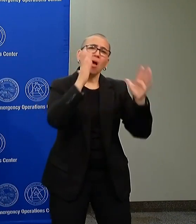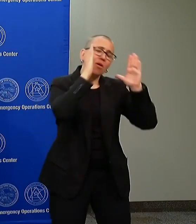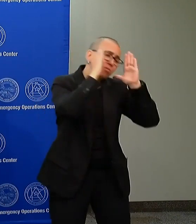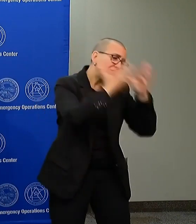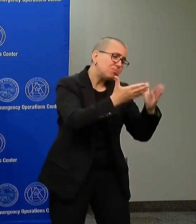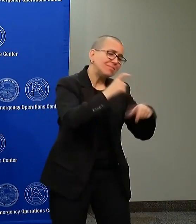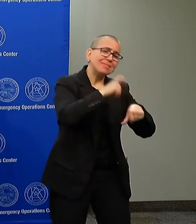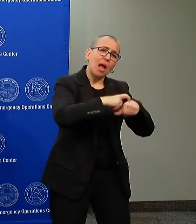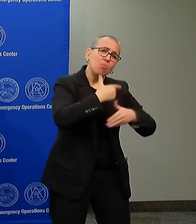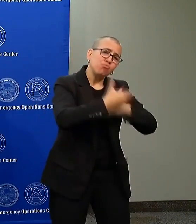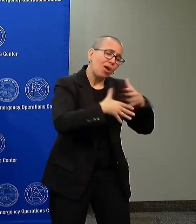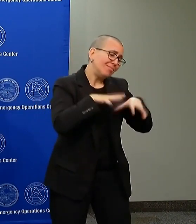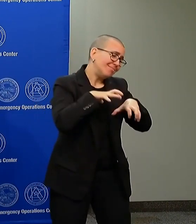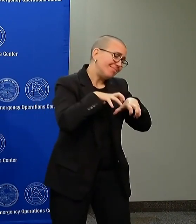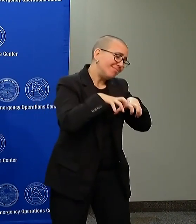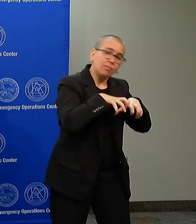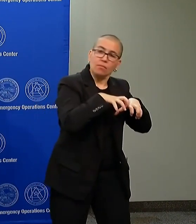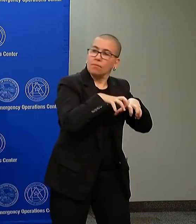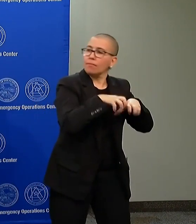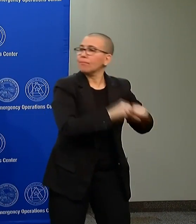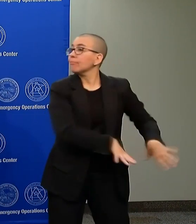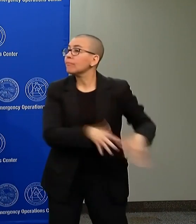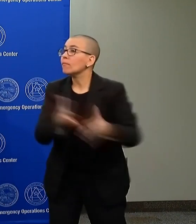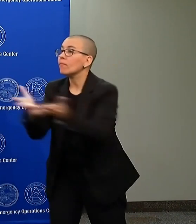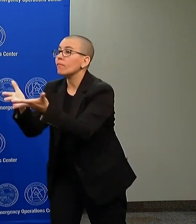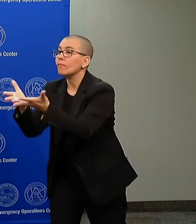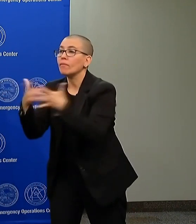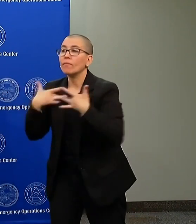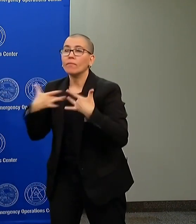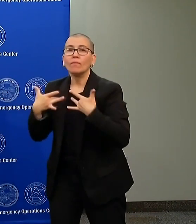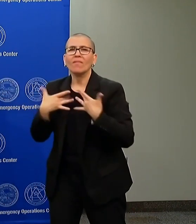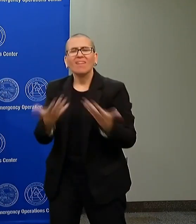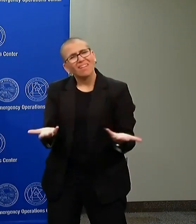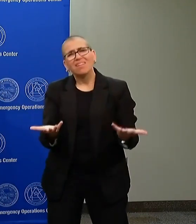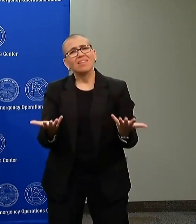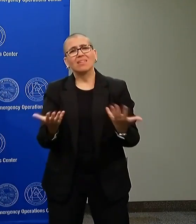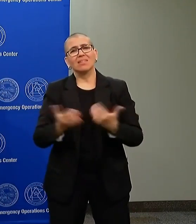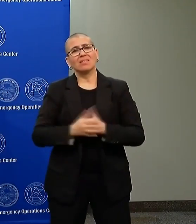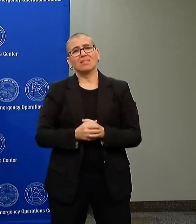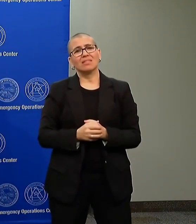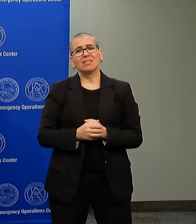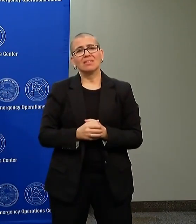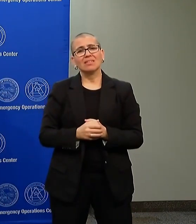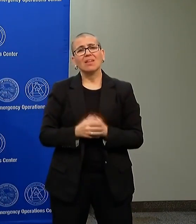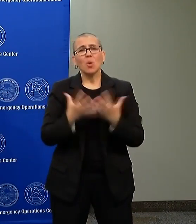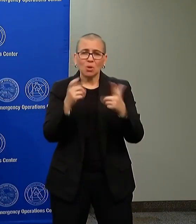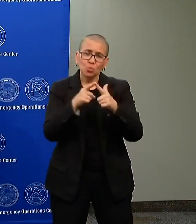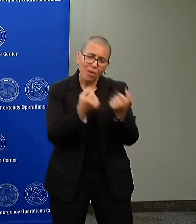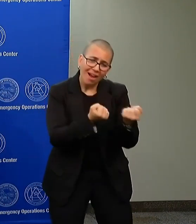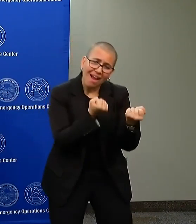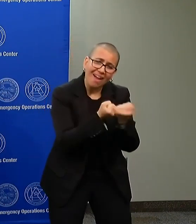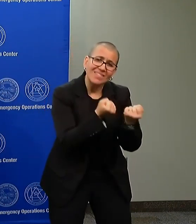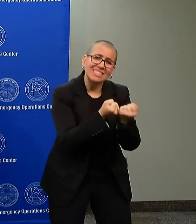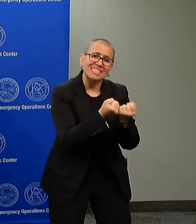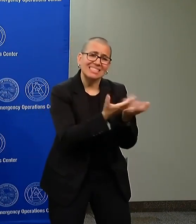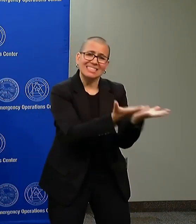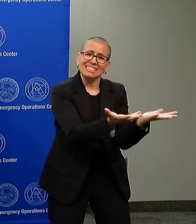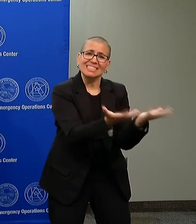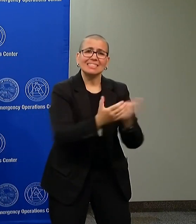To advocate for the destruction of our communities. I echo the governor's statements. I echo the mayor's statements